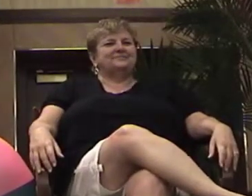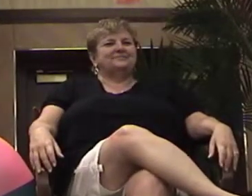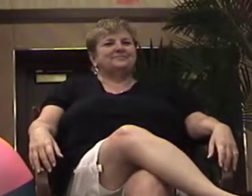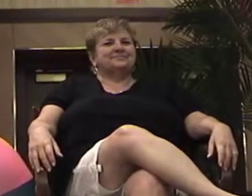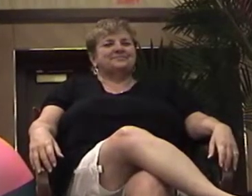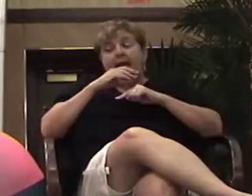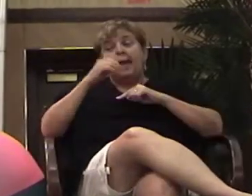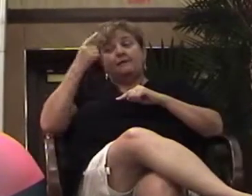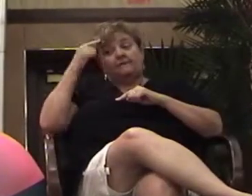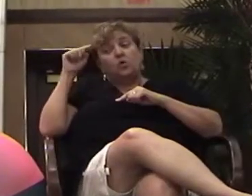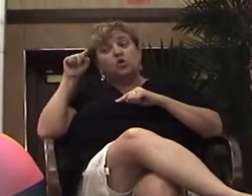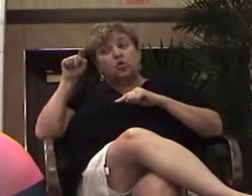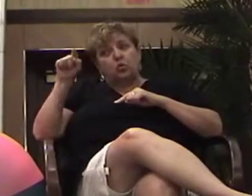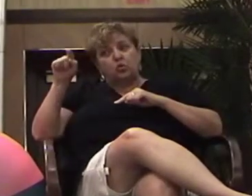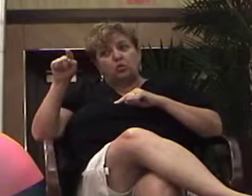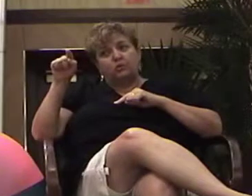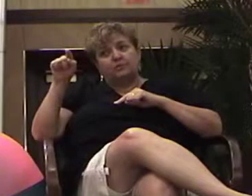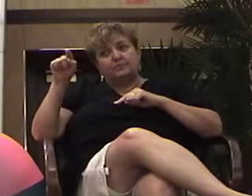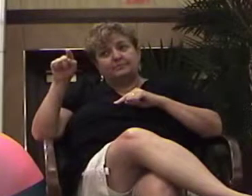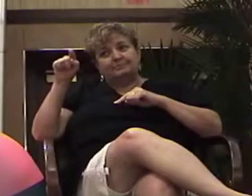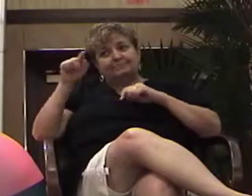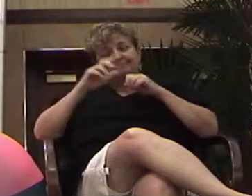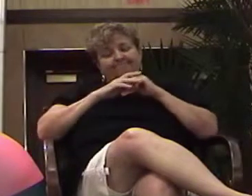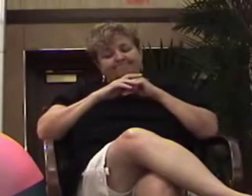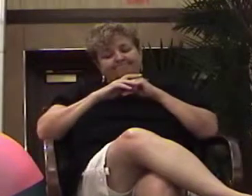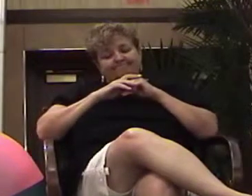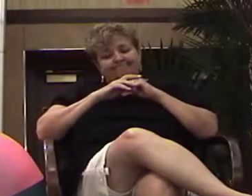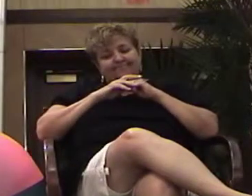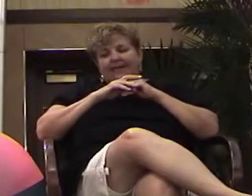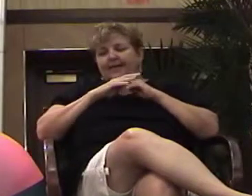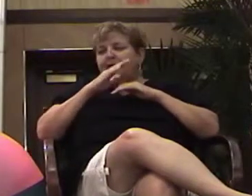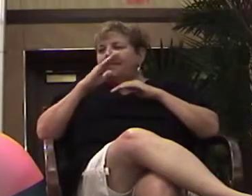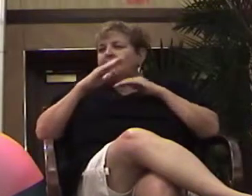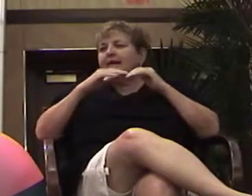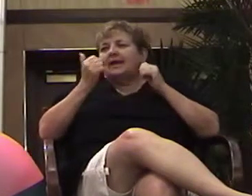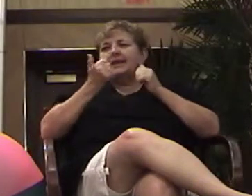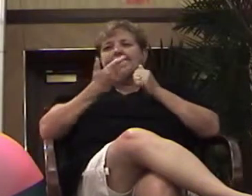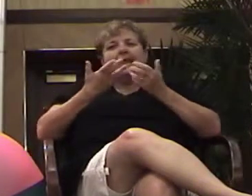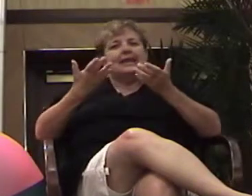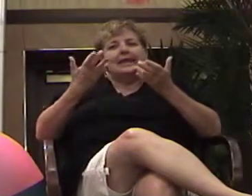He's got me up to you, and any desire that I might have.